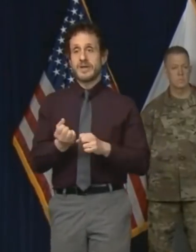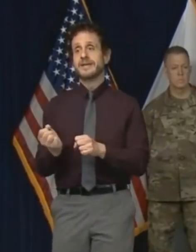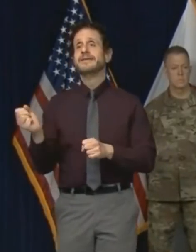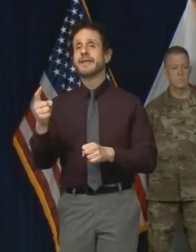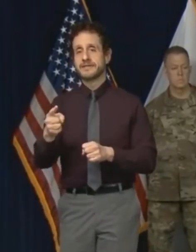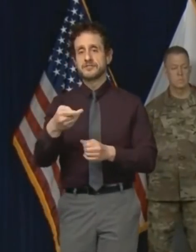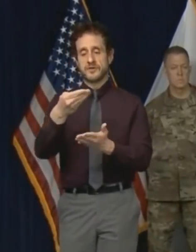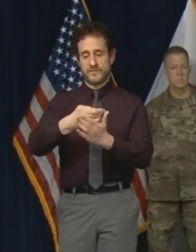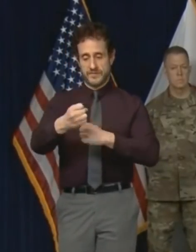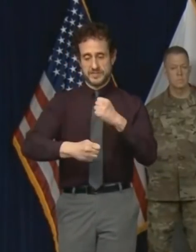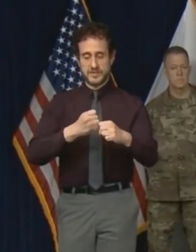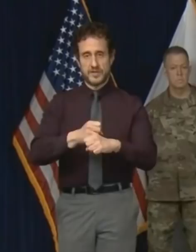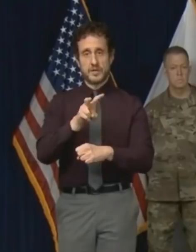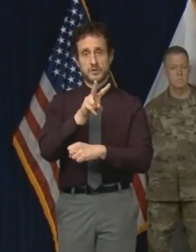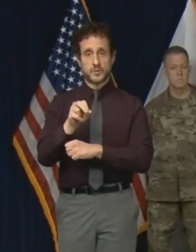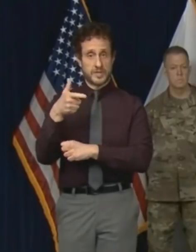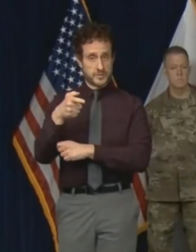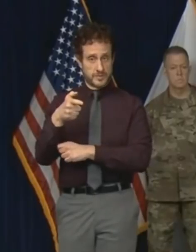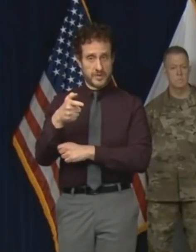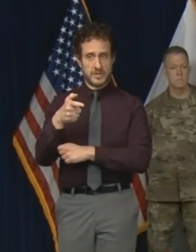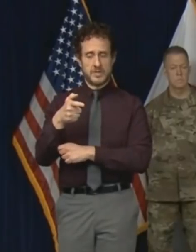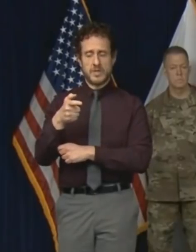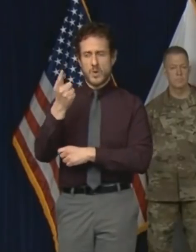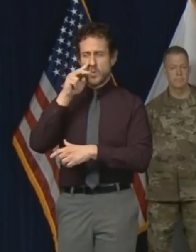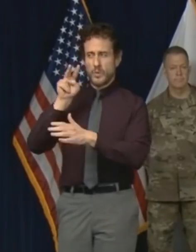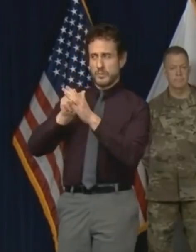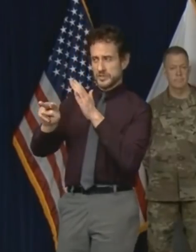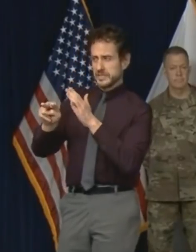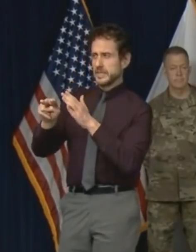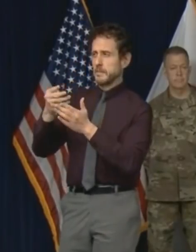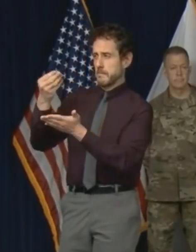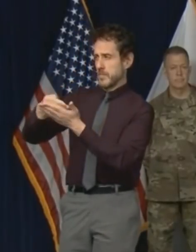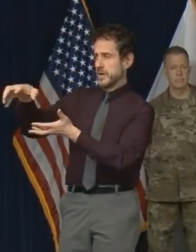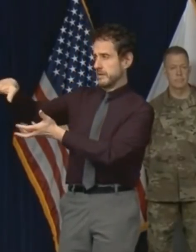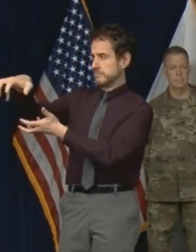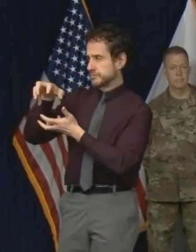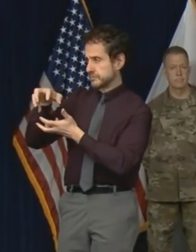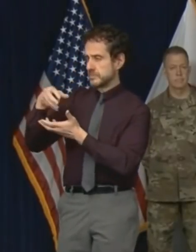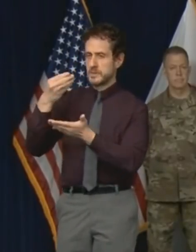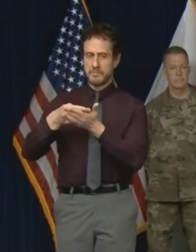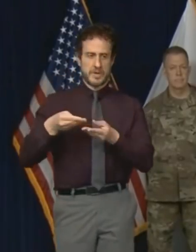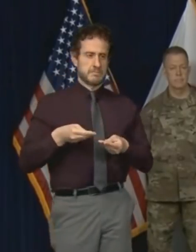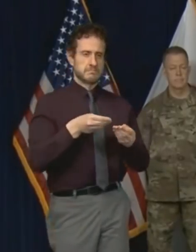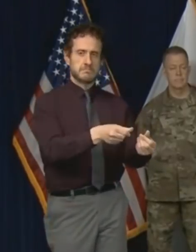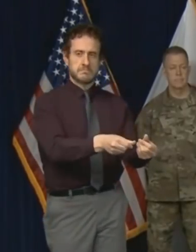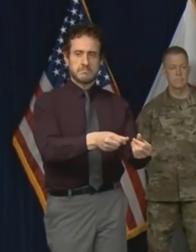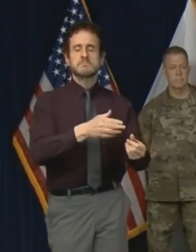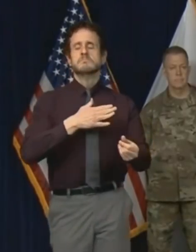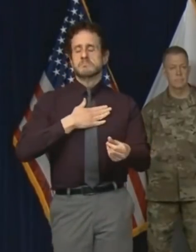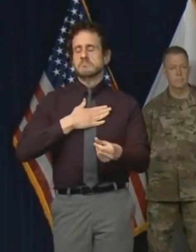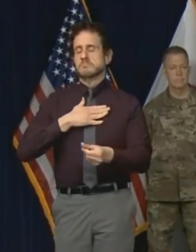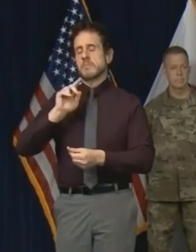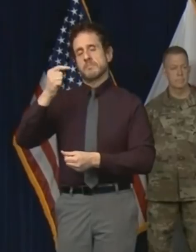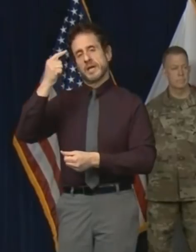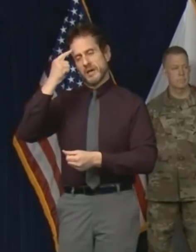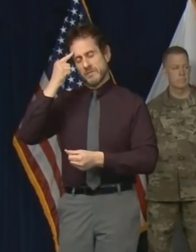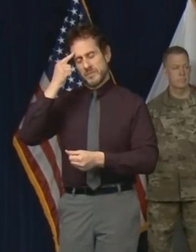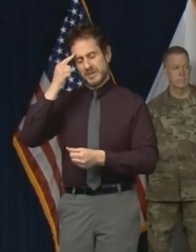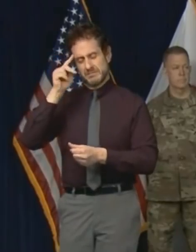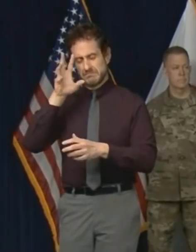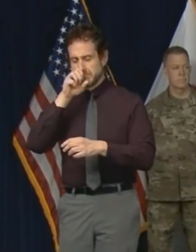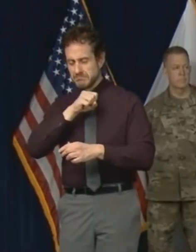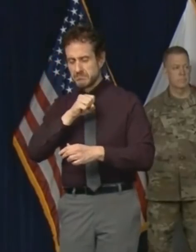with our new revenue projections. My administration is estimating that there will be at least 4